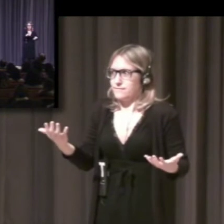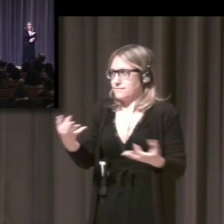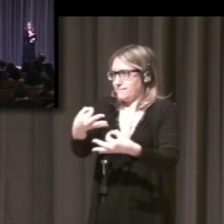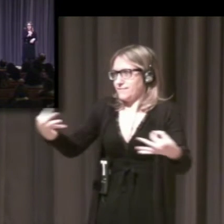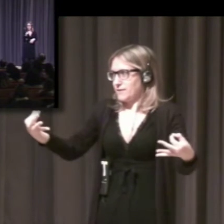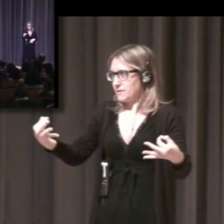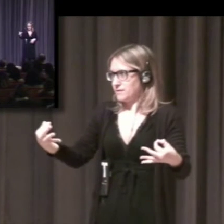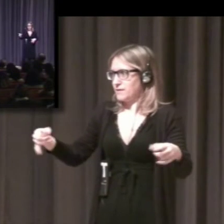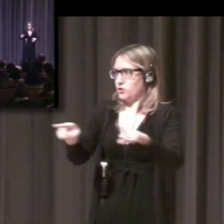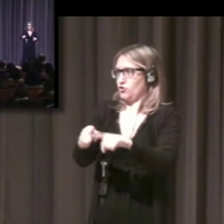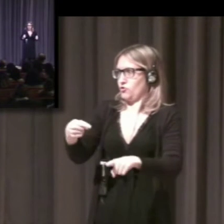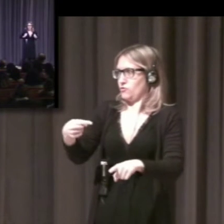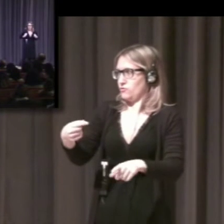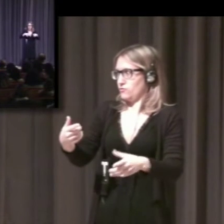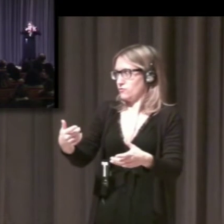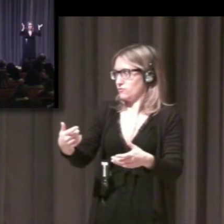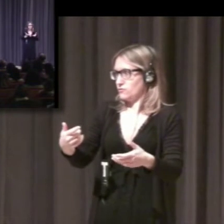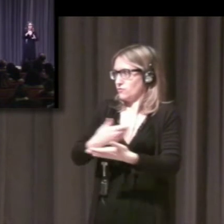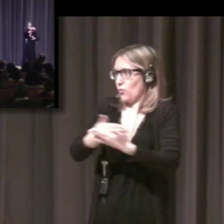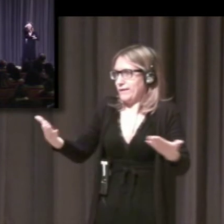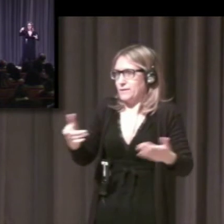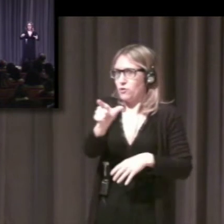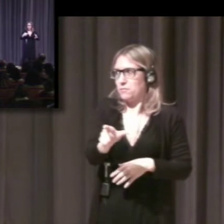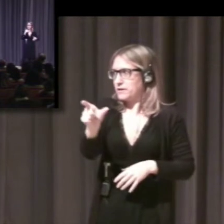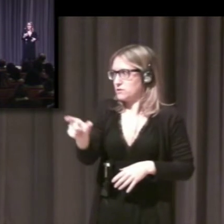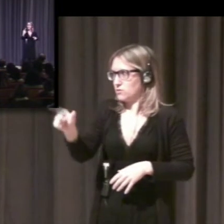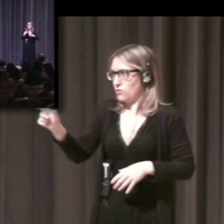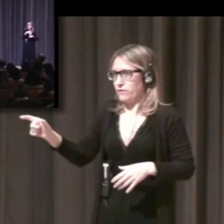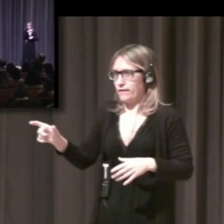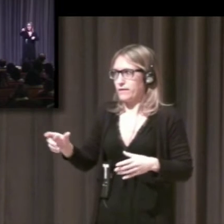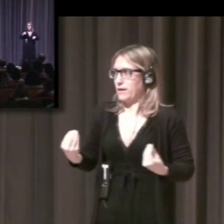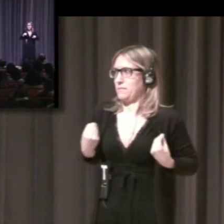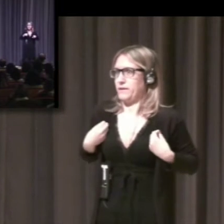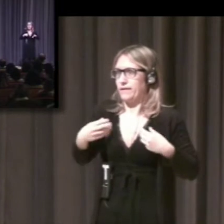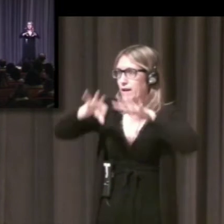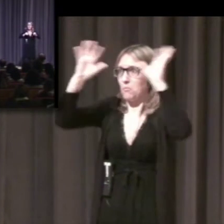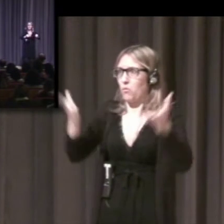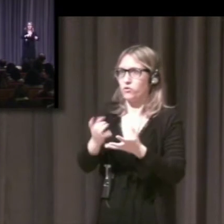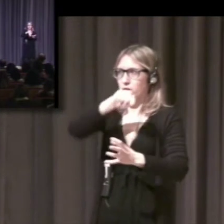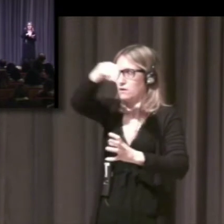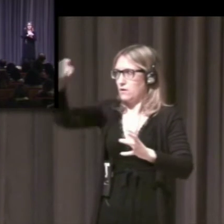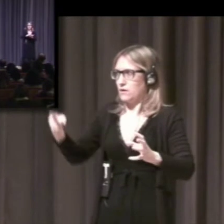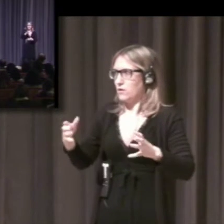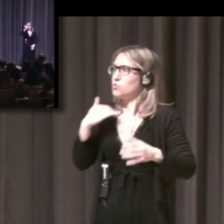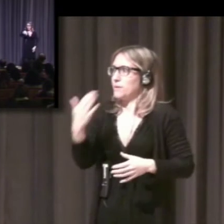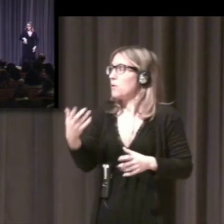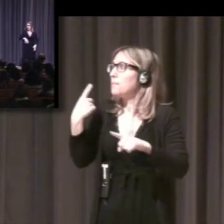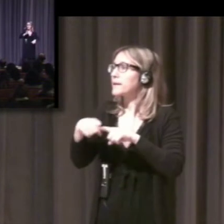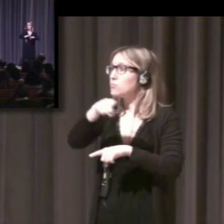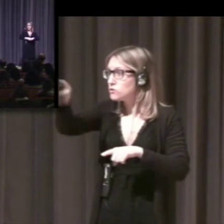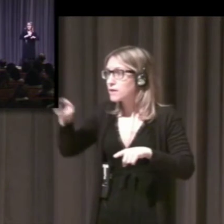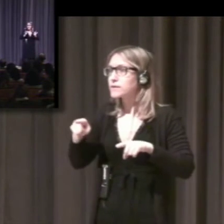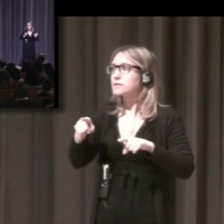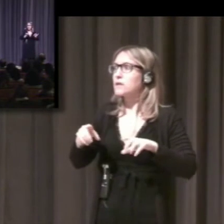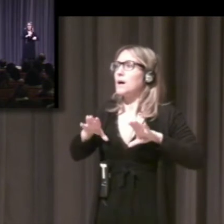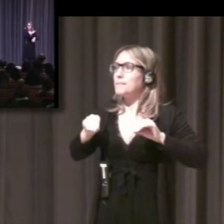Catalan signers or Catalan speakers. And you understand what goes into